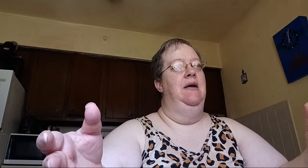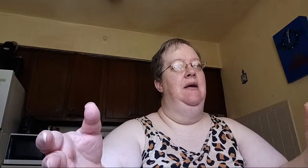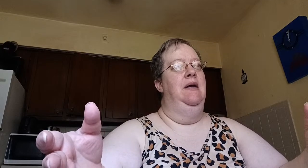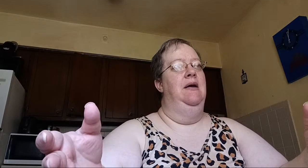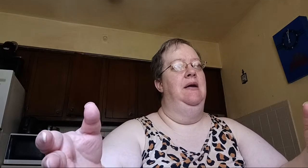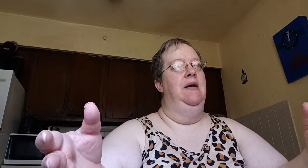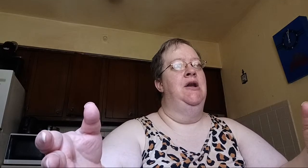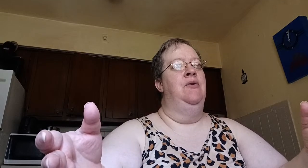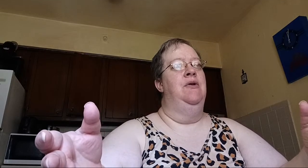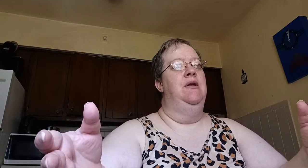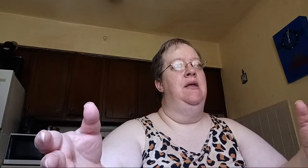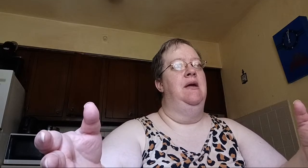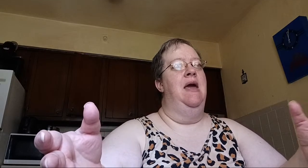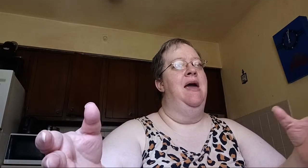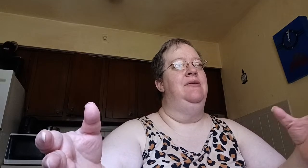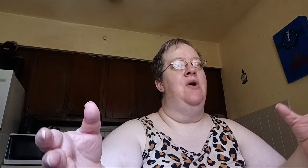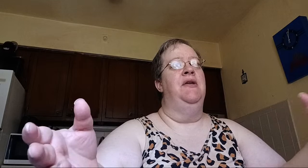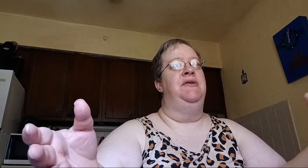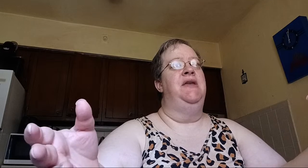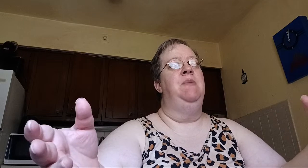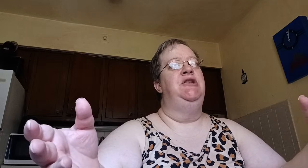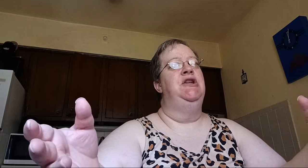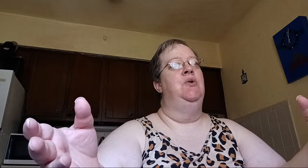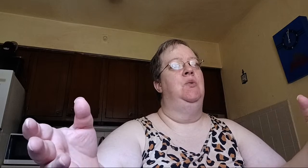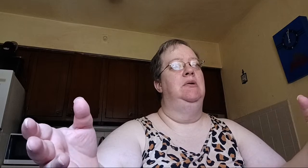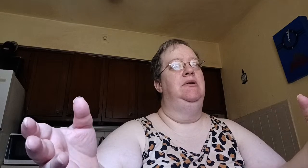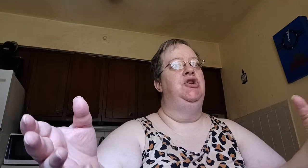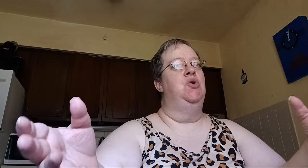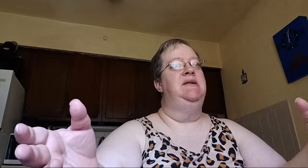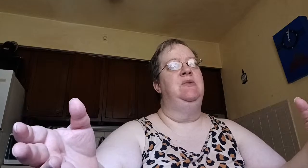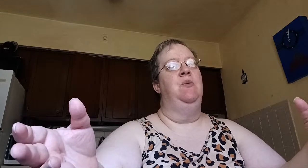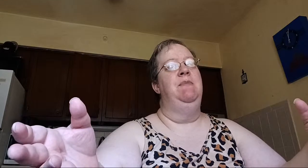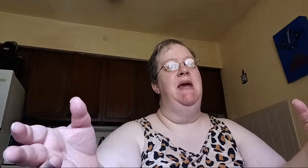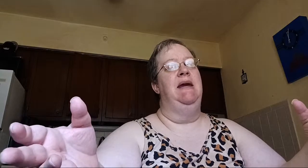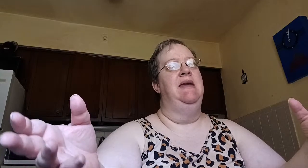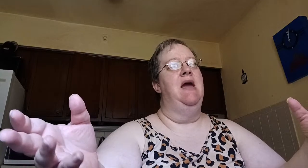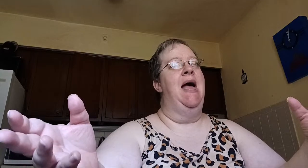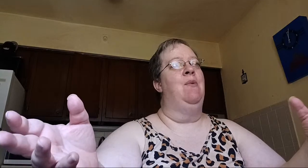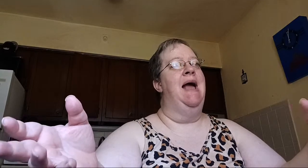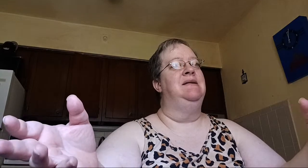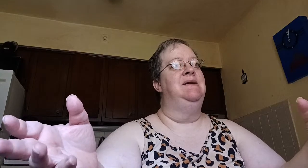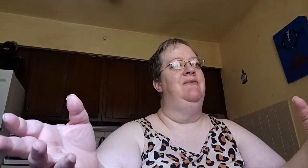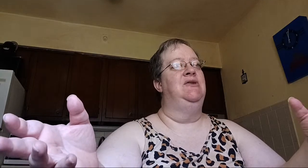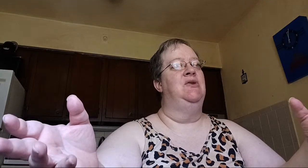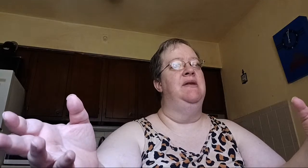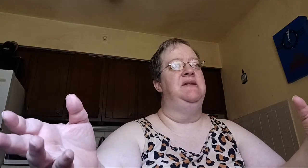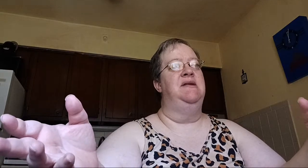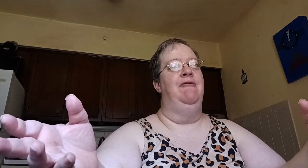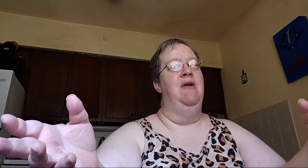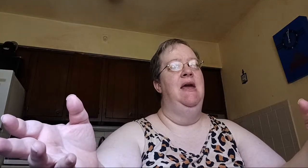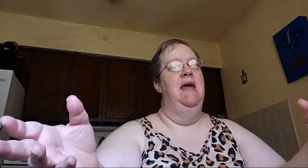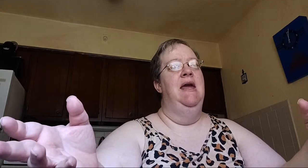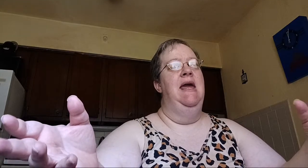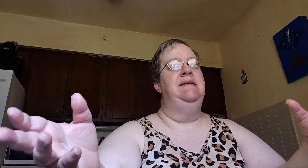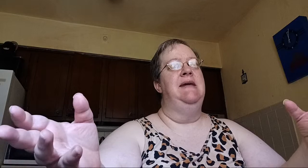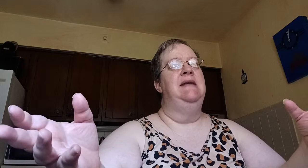And, you know, all the things we do, the choices we make, the, our activities, all this stuff, it's, it's